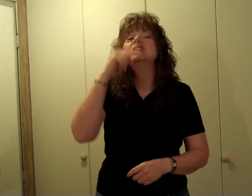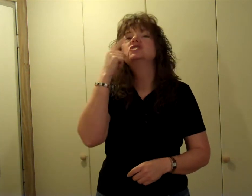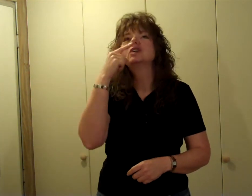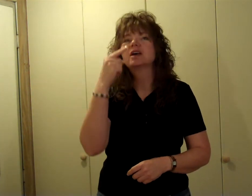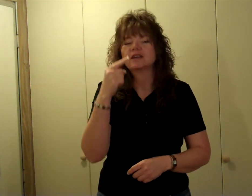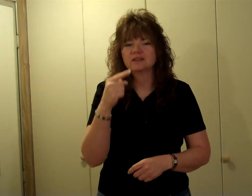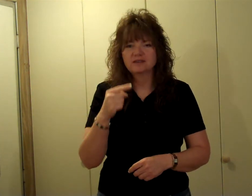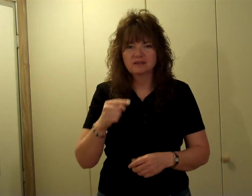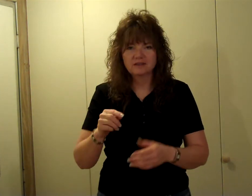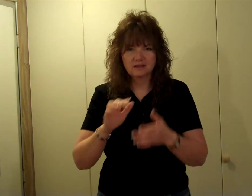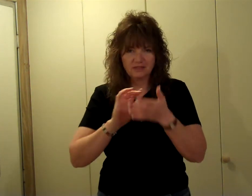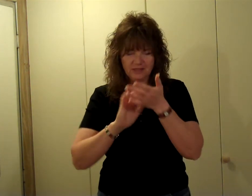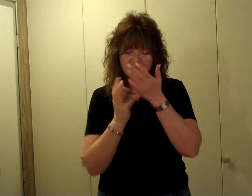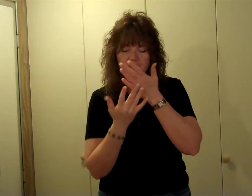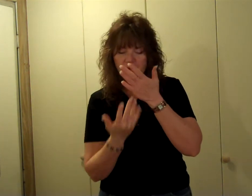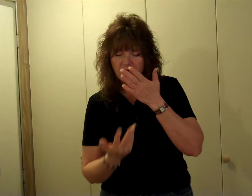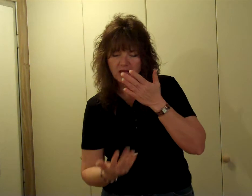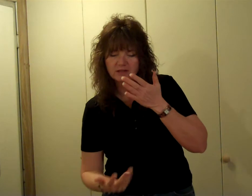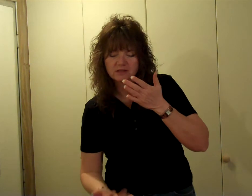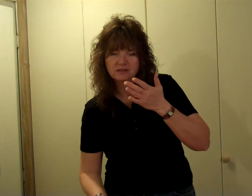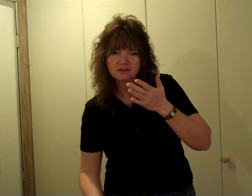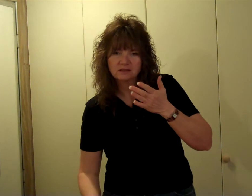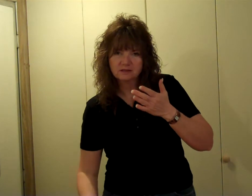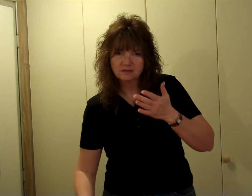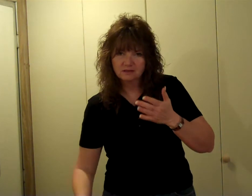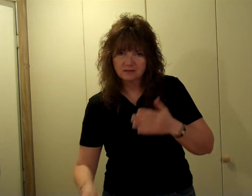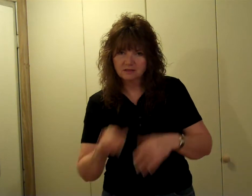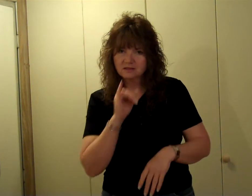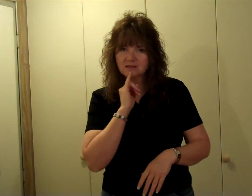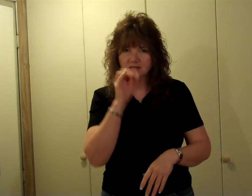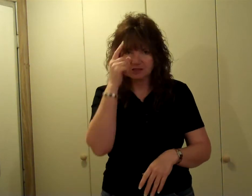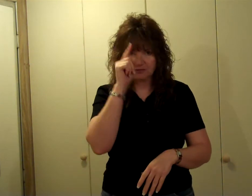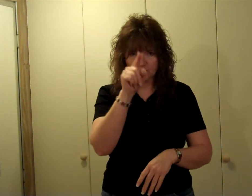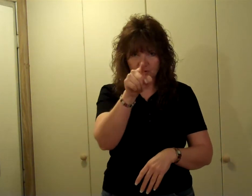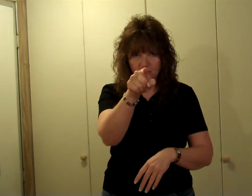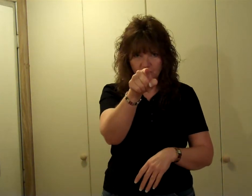he said, this blood is for you.